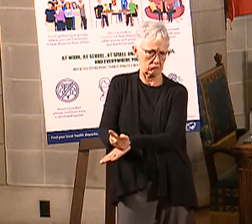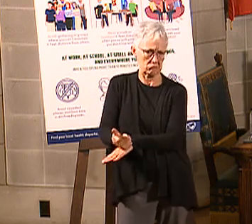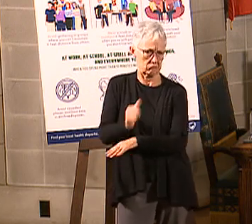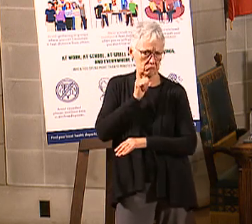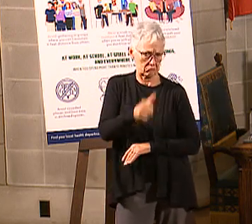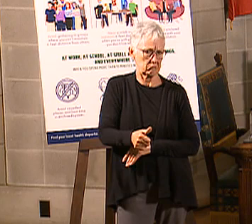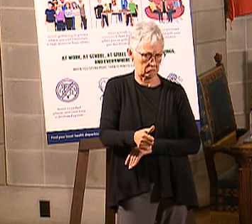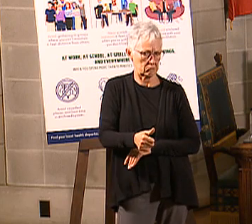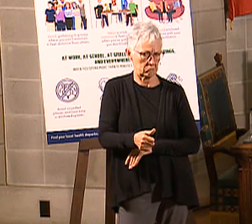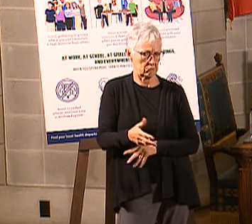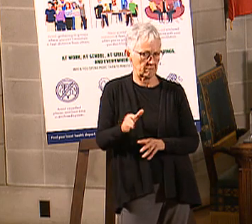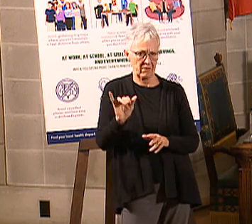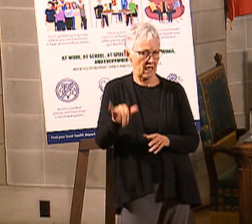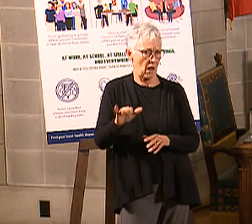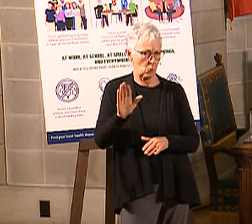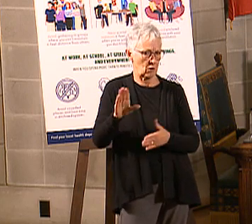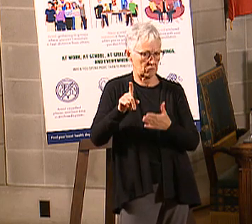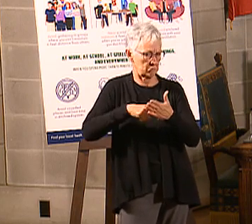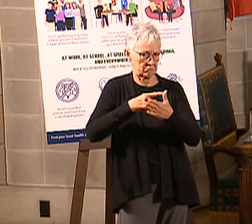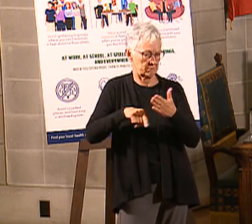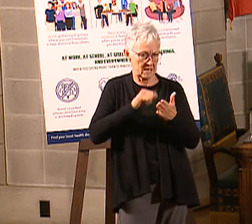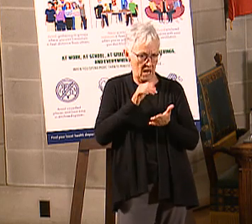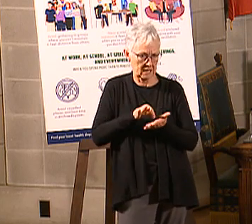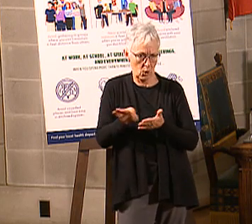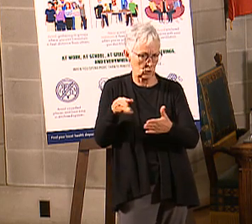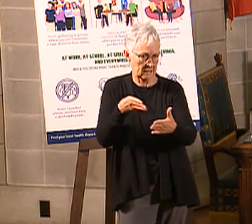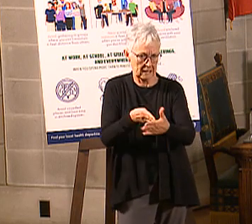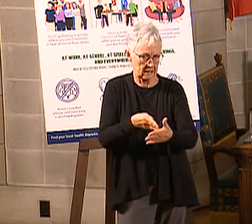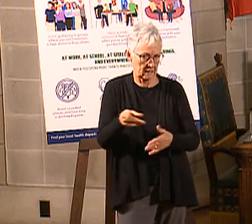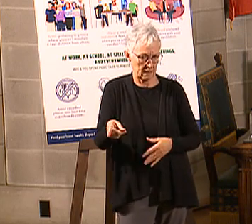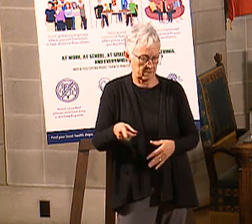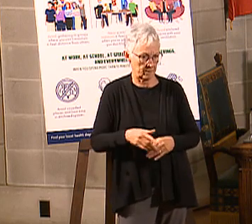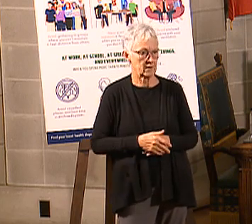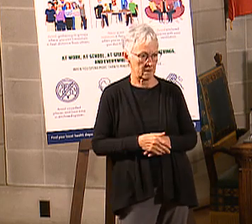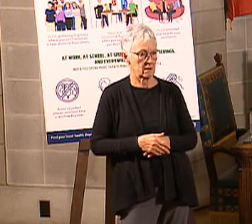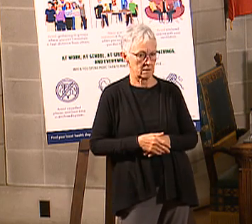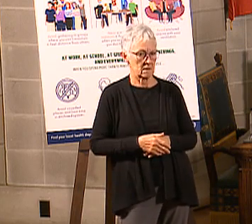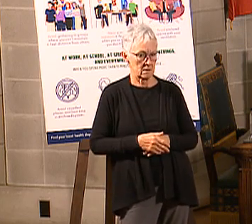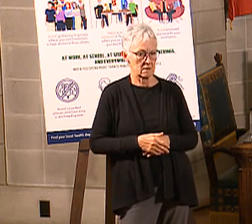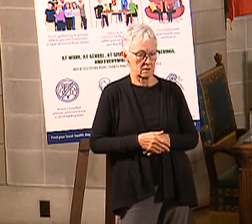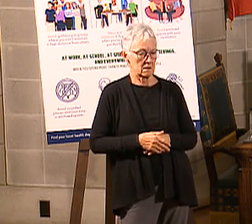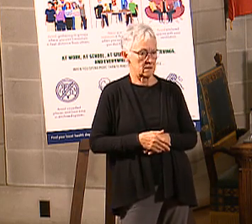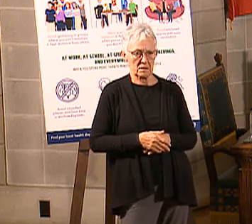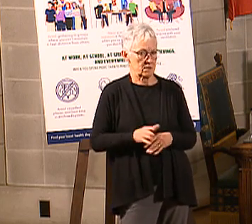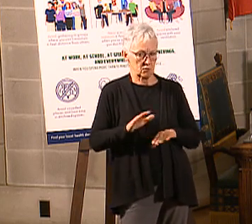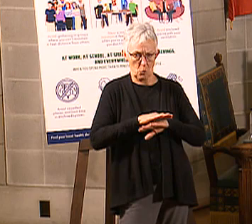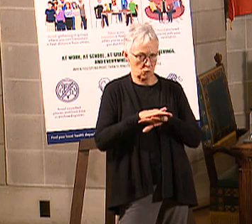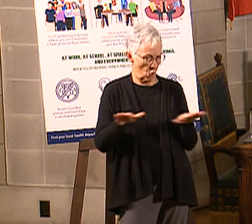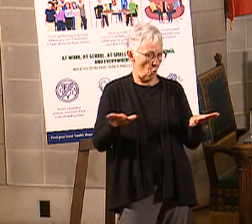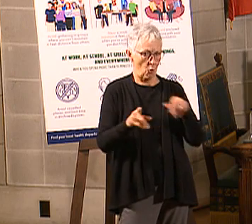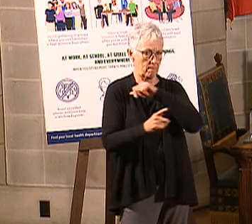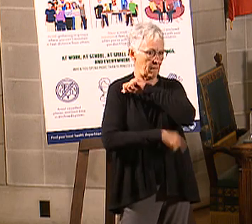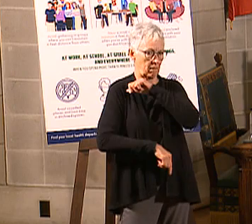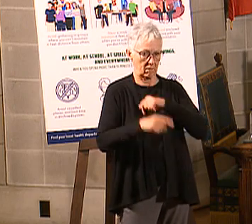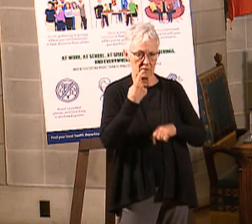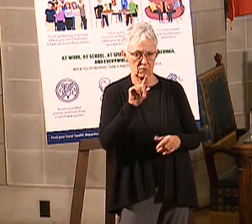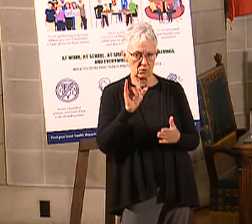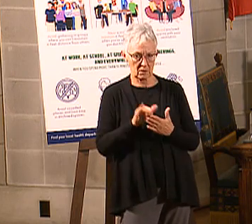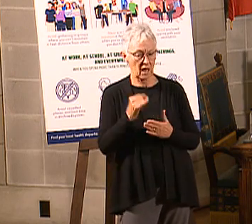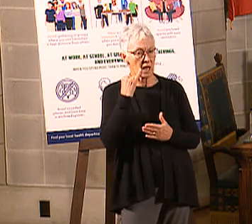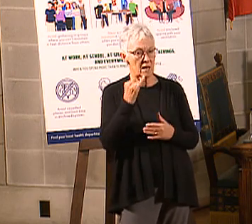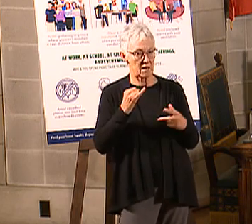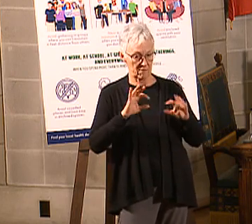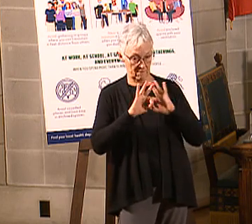because the ride was arranged for them, and it didn't show up. That's not going to count. That's not going to count against them. If a family has a